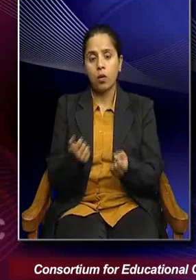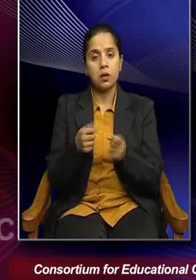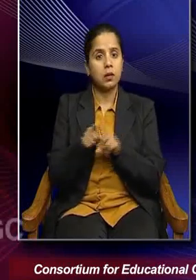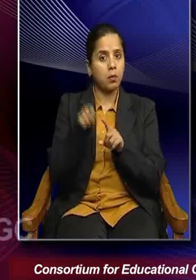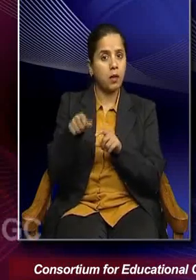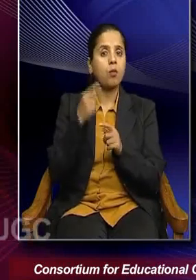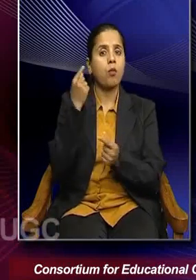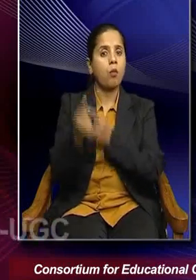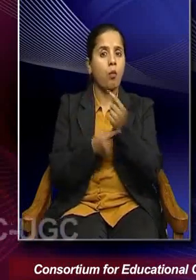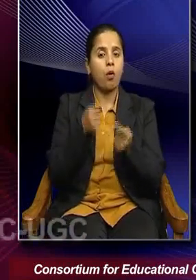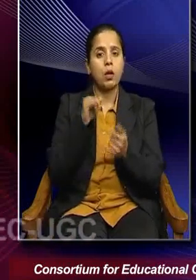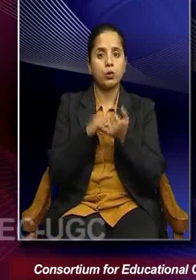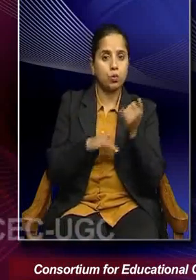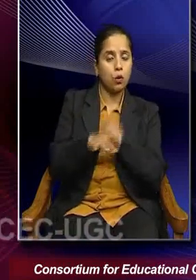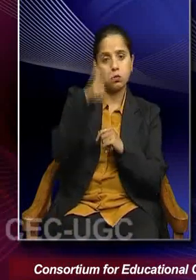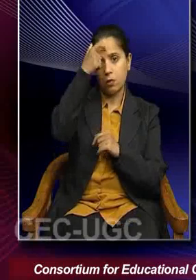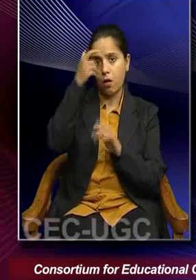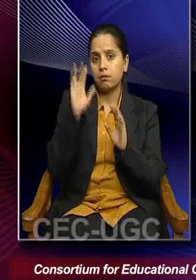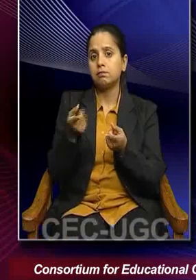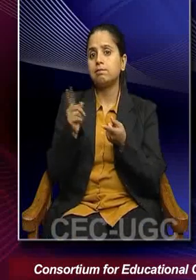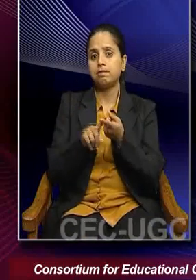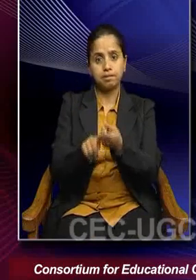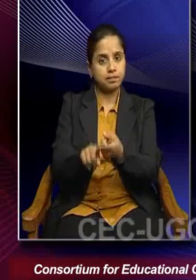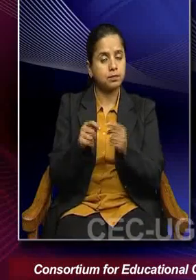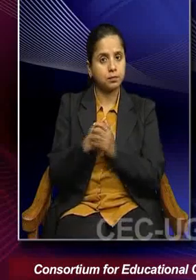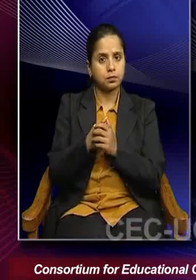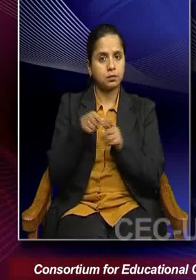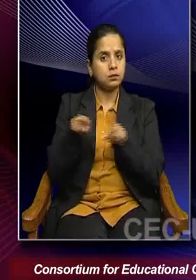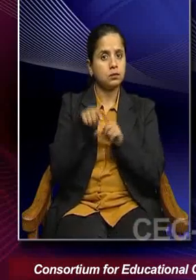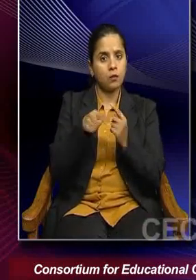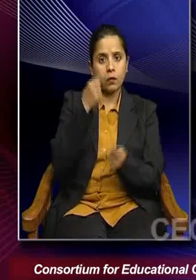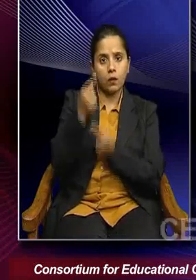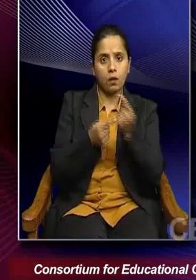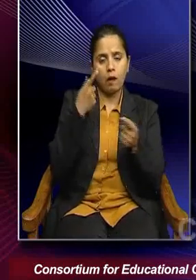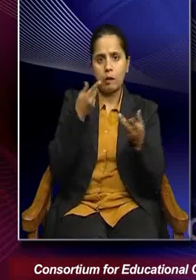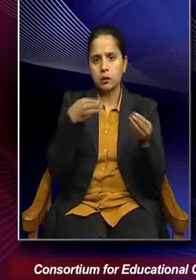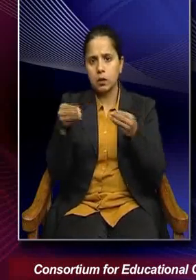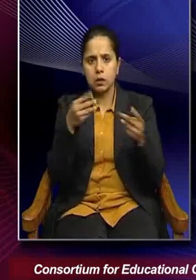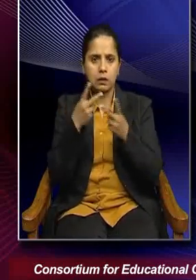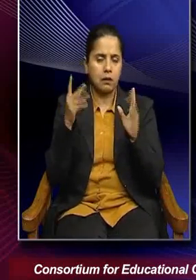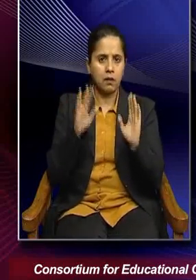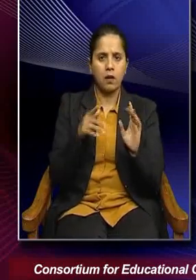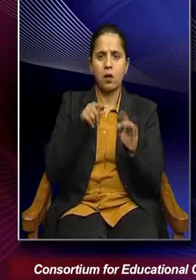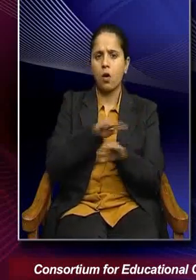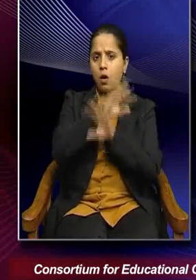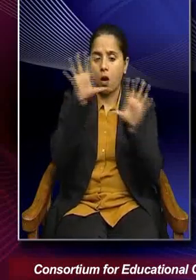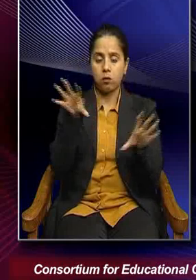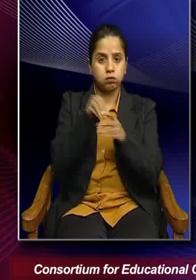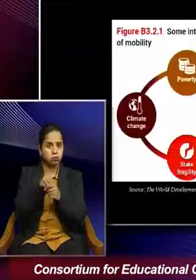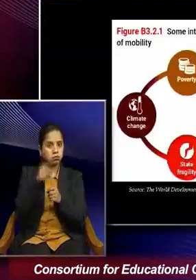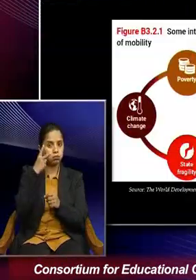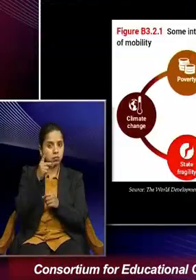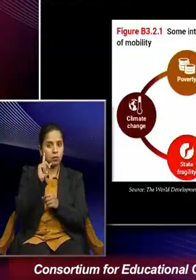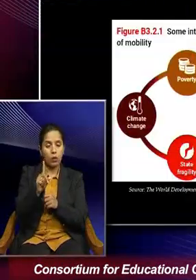is a political and social crisis and there is a state of political fragility. So, all this put together, you know,